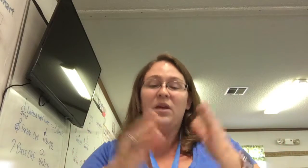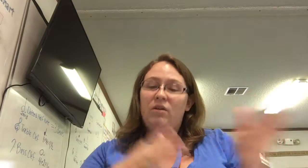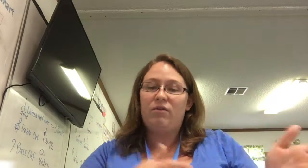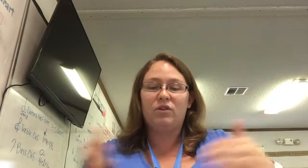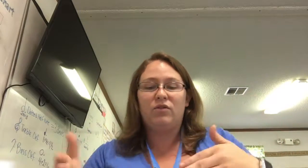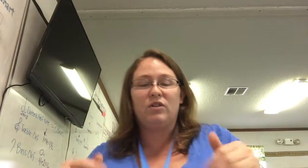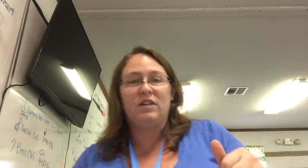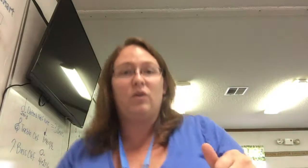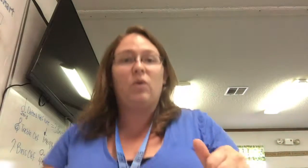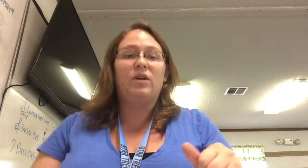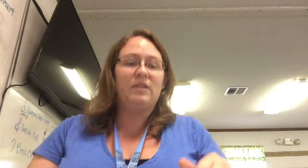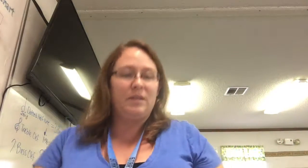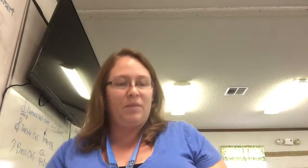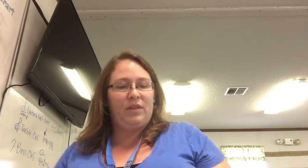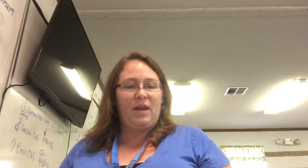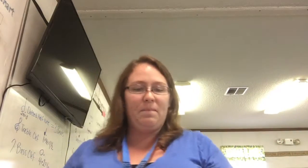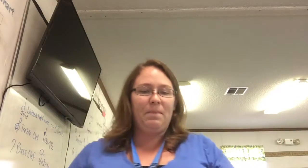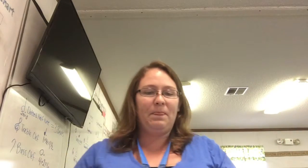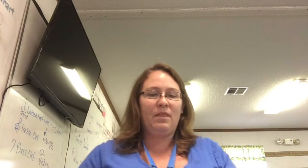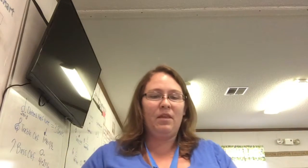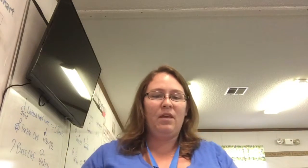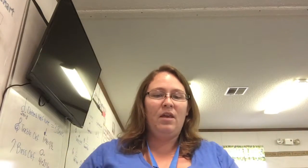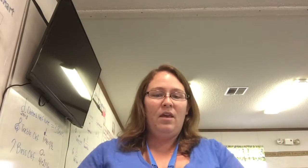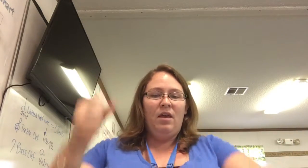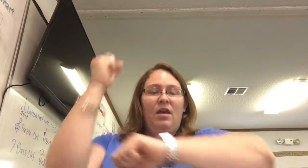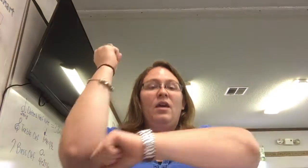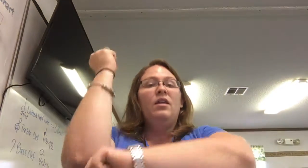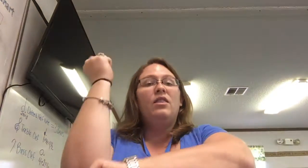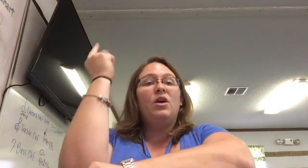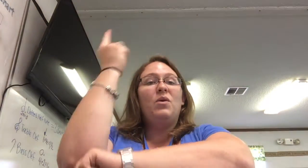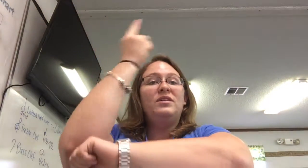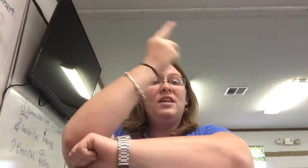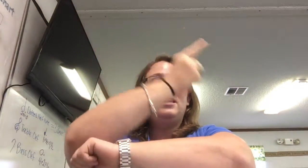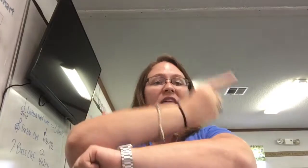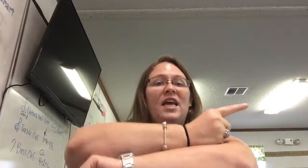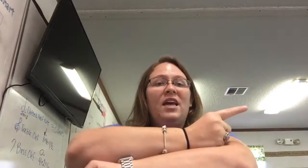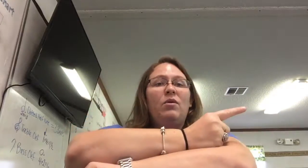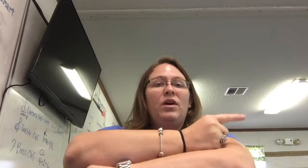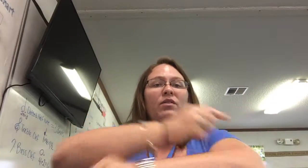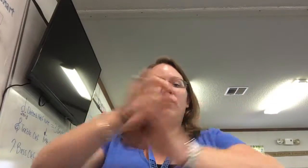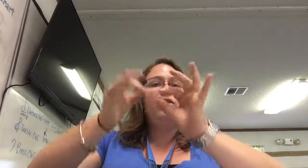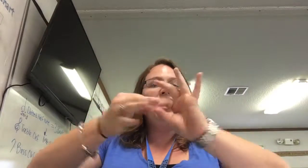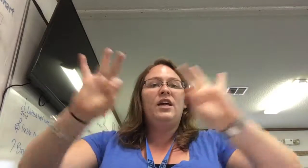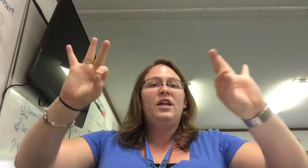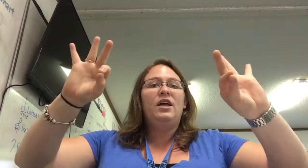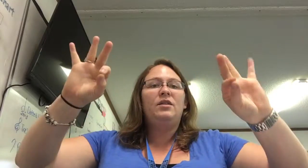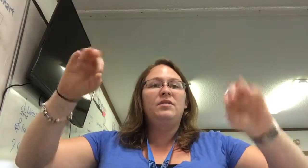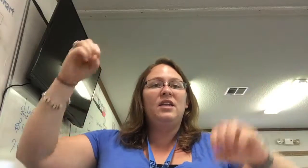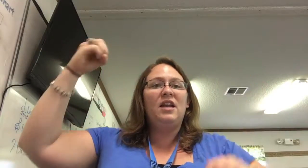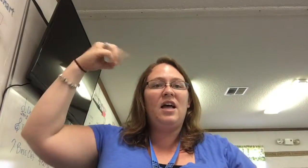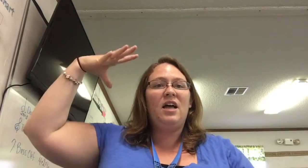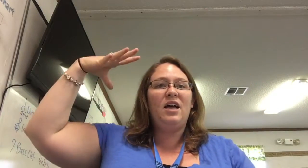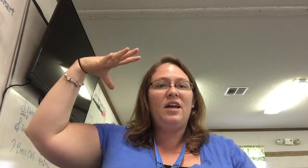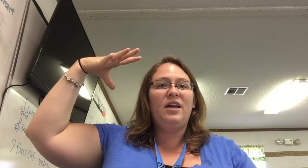first verse and chorus. Okay? There was a day when freedom's light